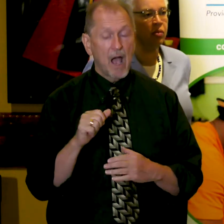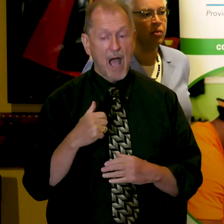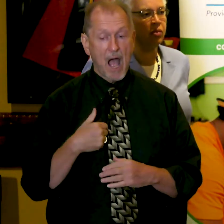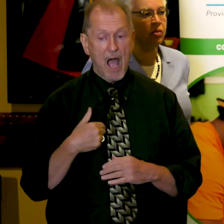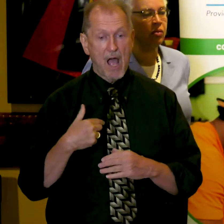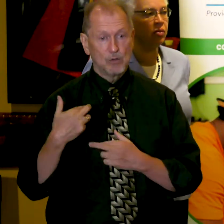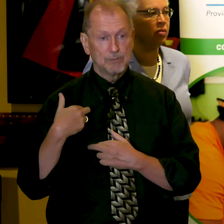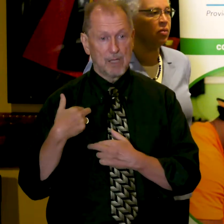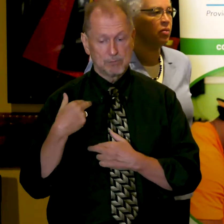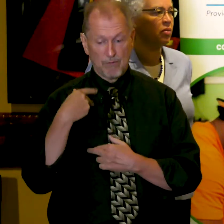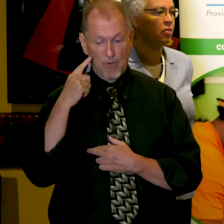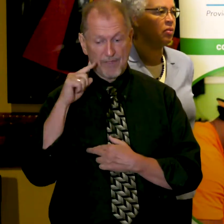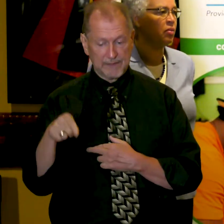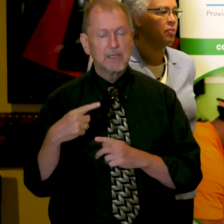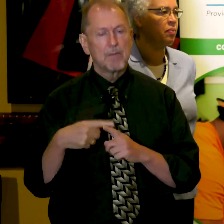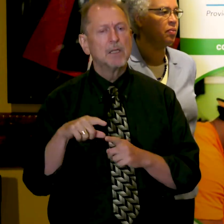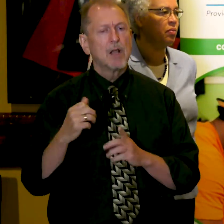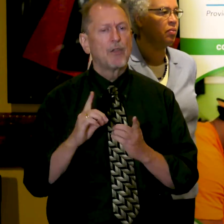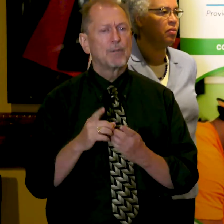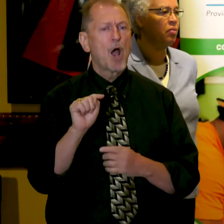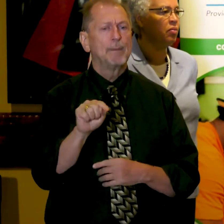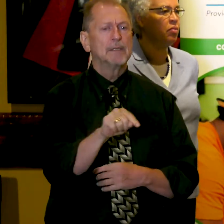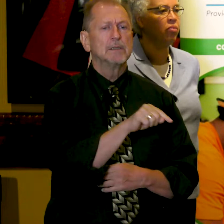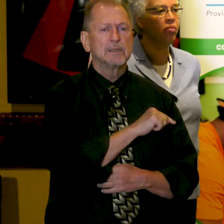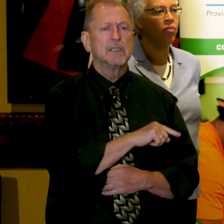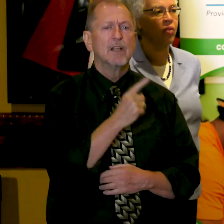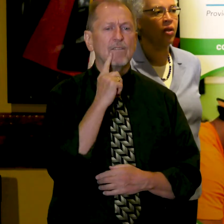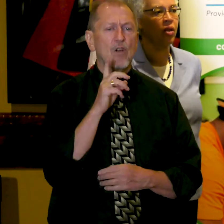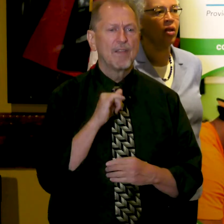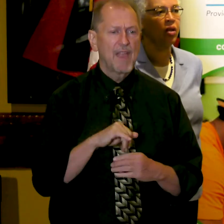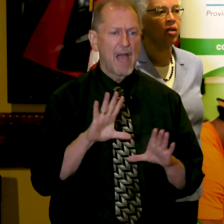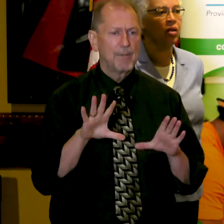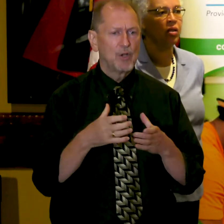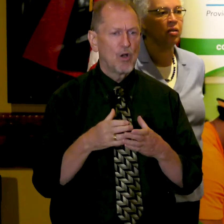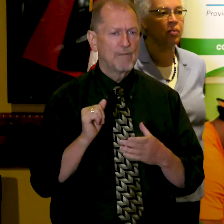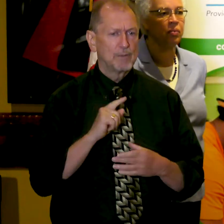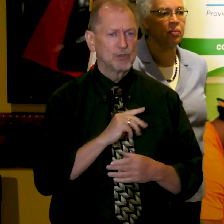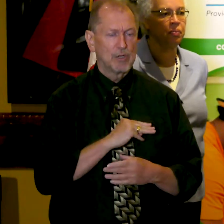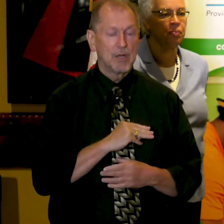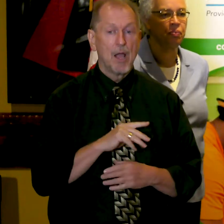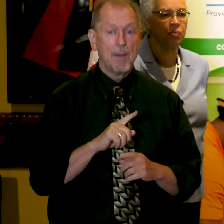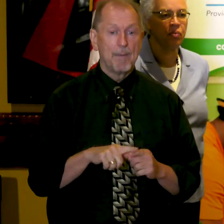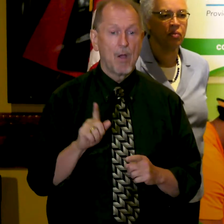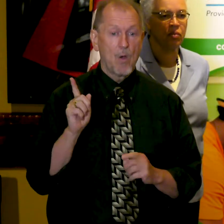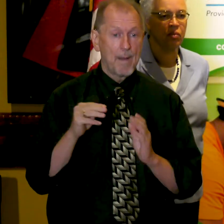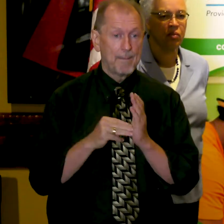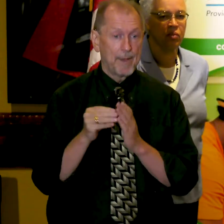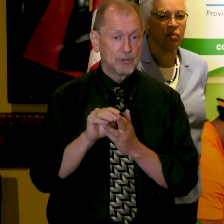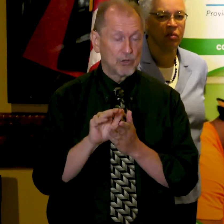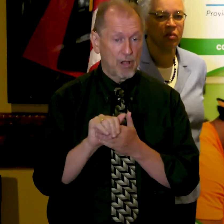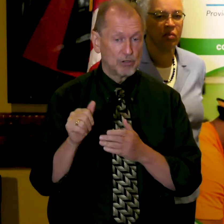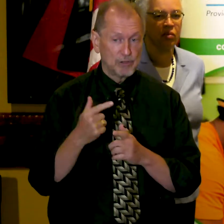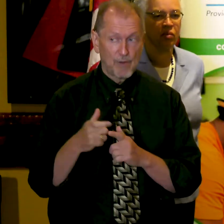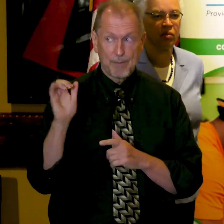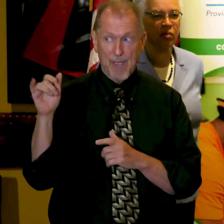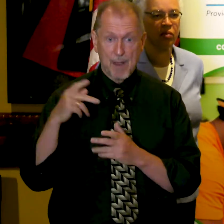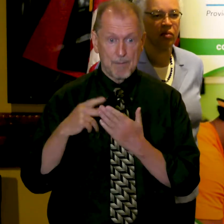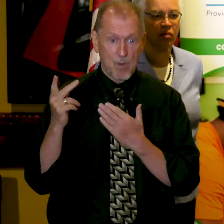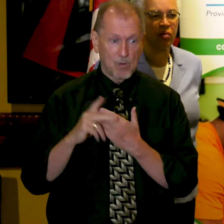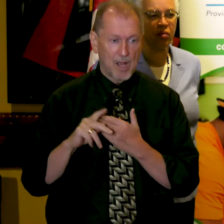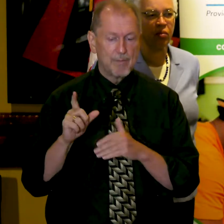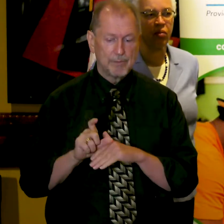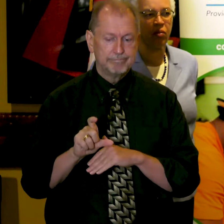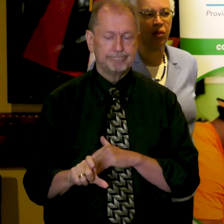under the Bureau of Administration. I am grateful that $1 million of the Source Grow grant has been allocated to